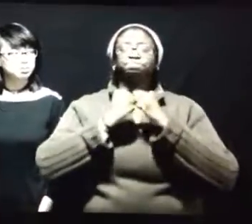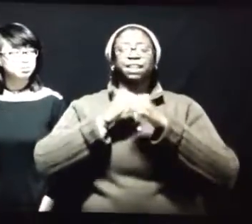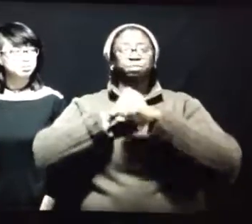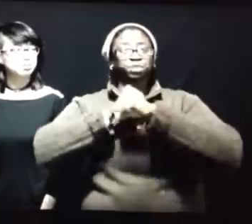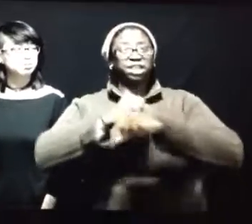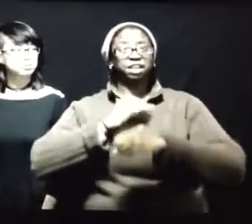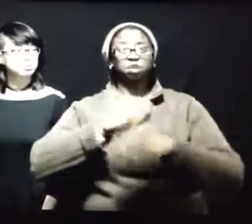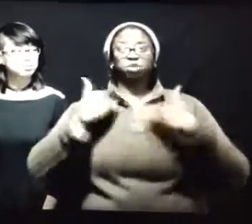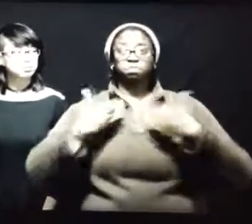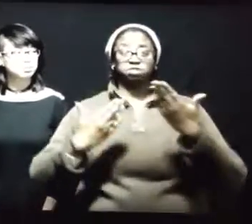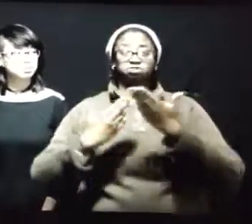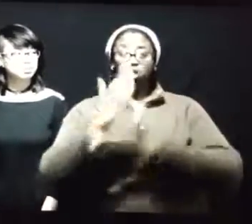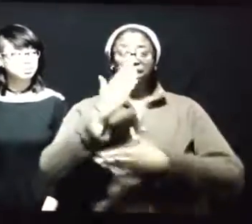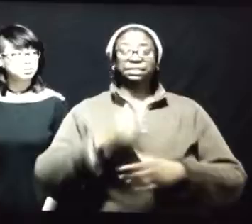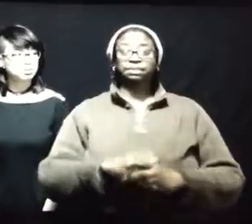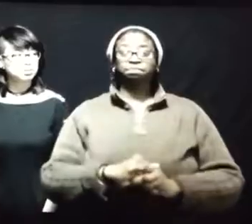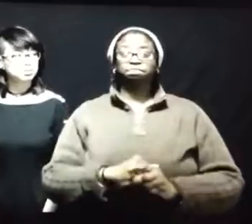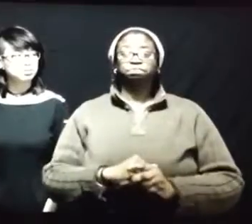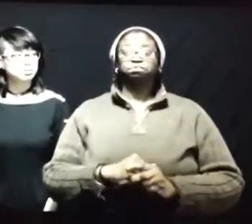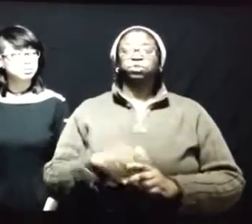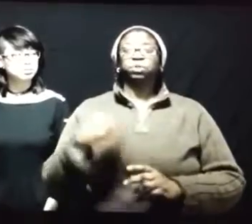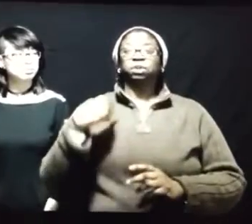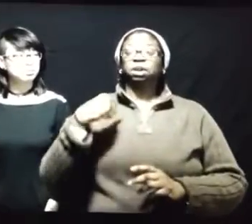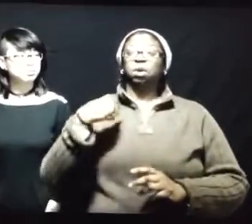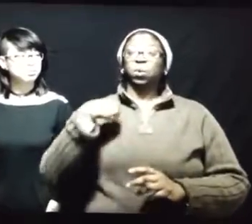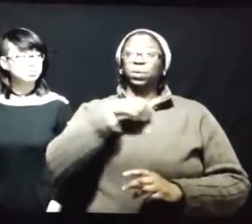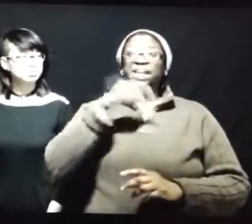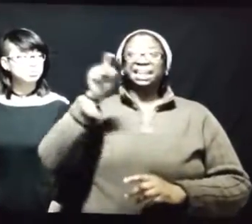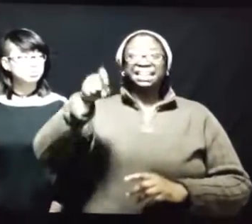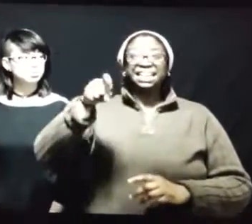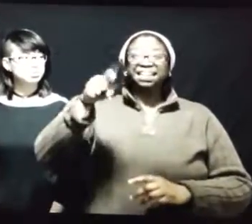help show value and protect our human rights.